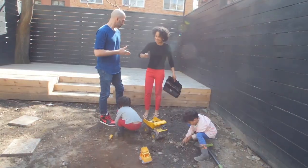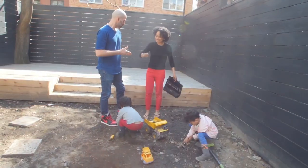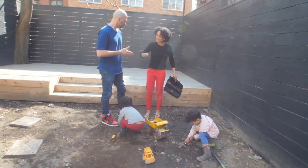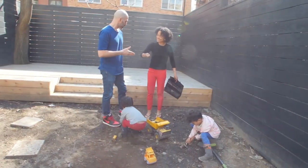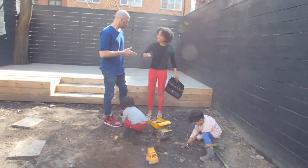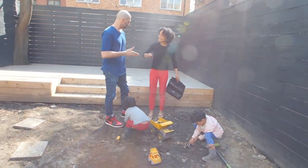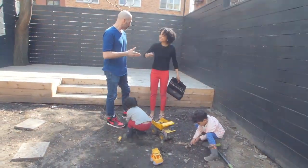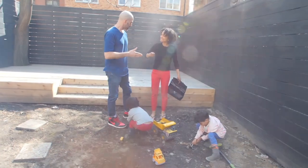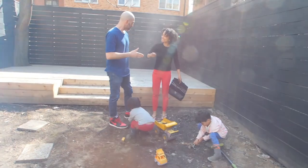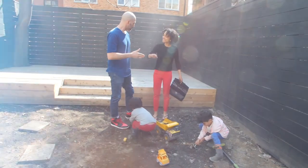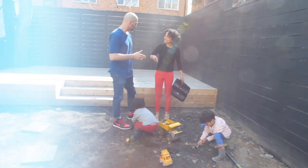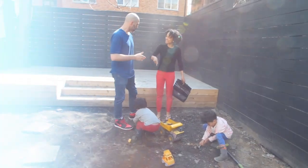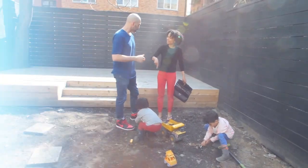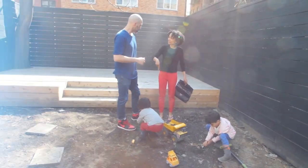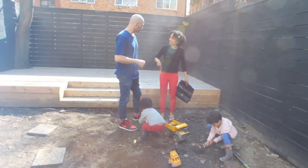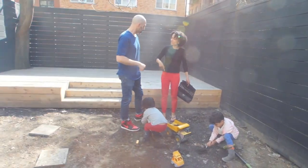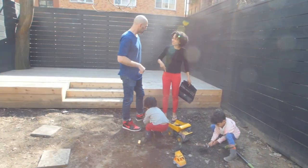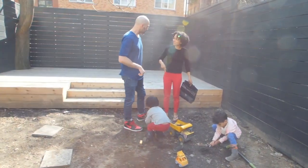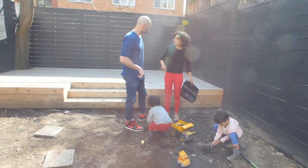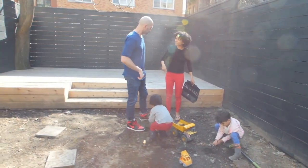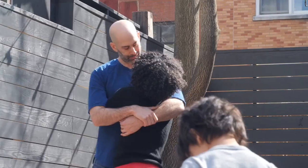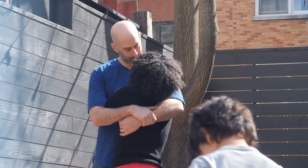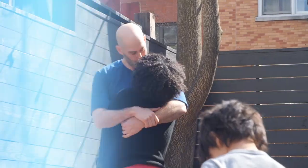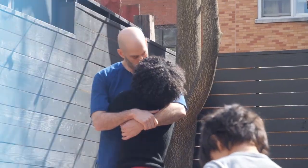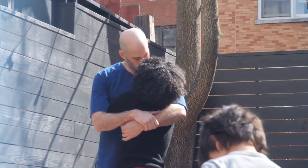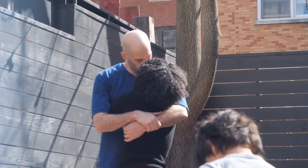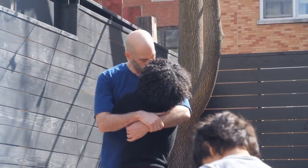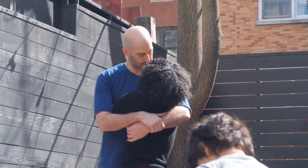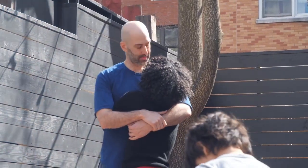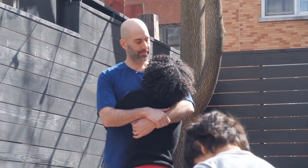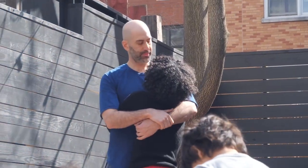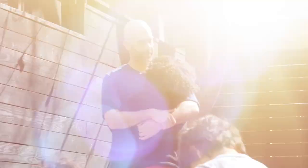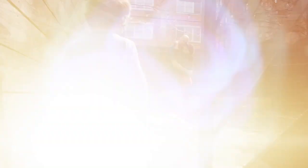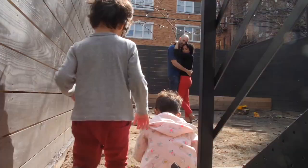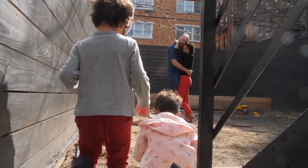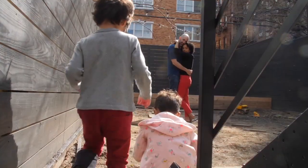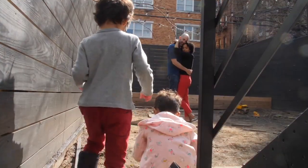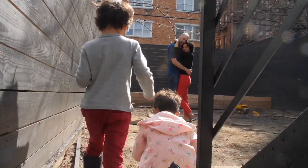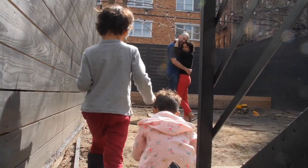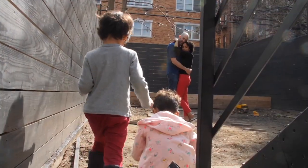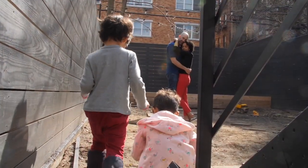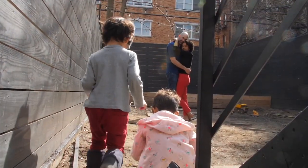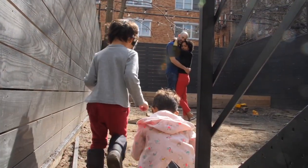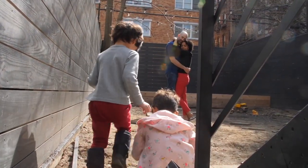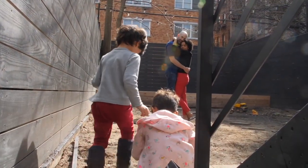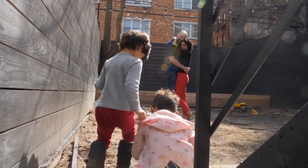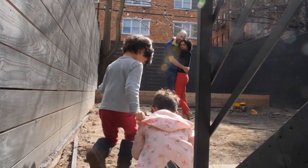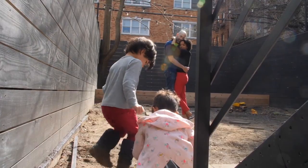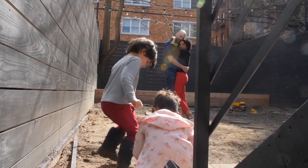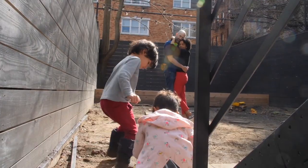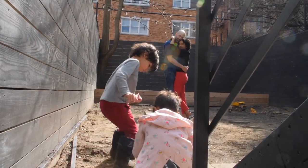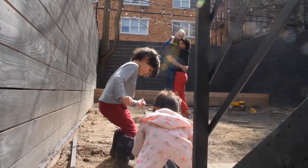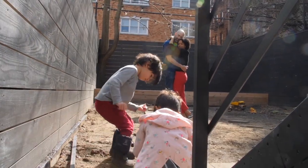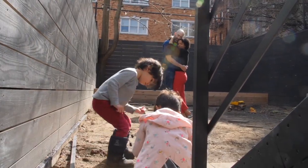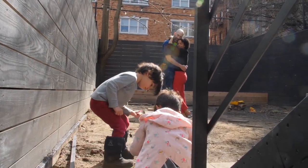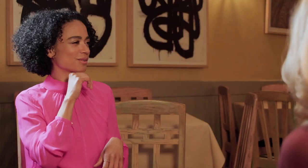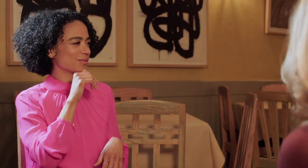because their father, my husband, is a Russian Jew. So I hope that my boys